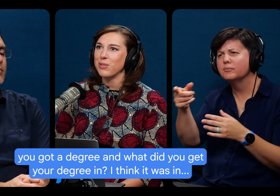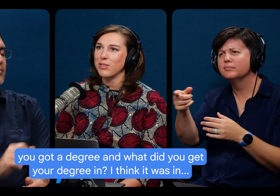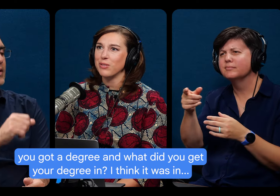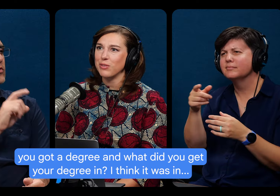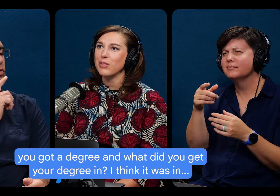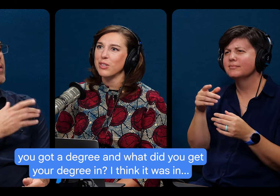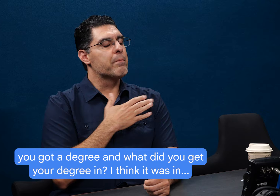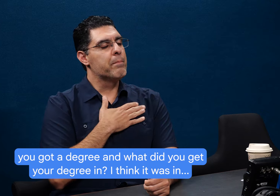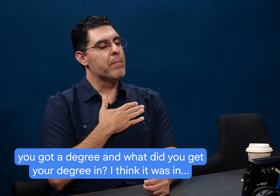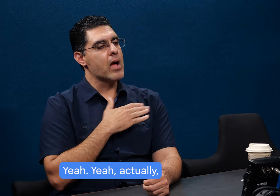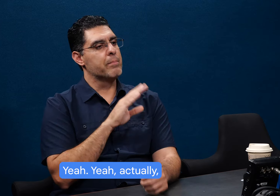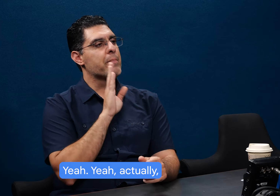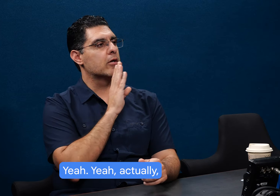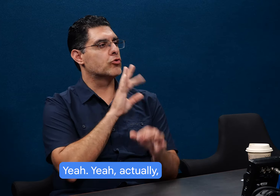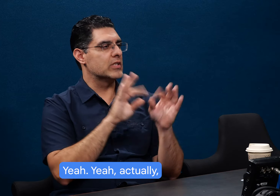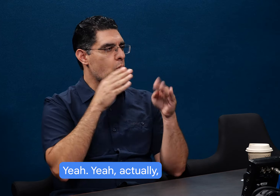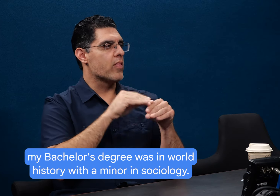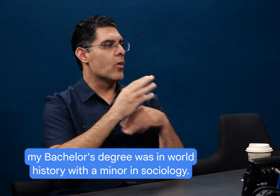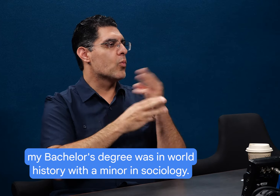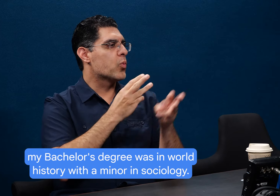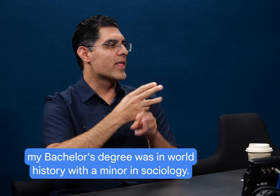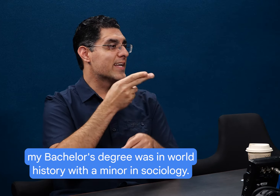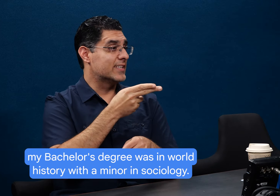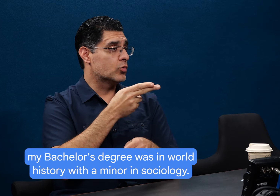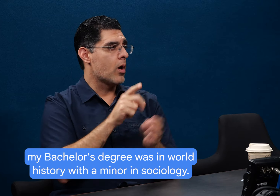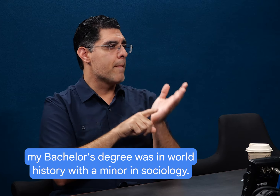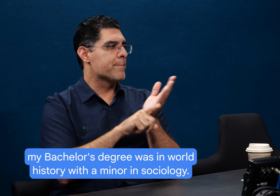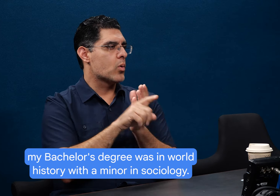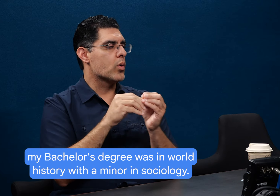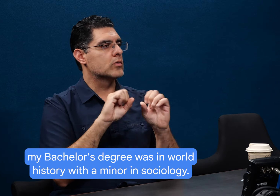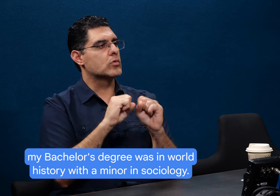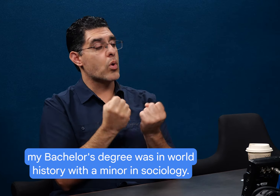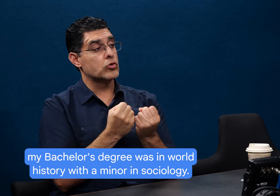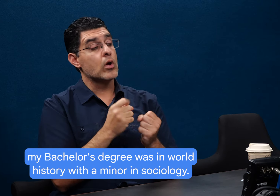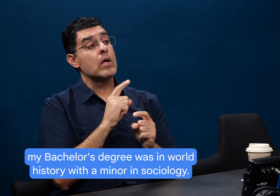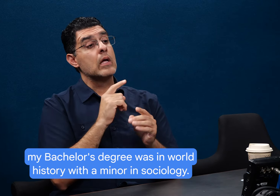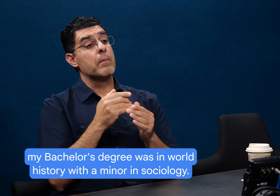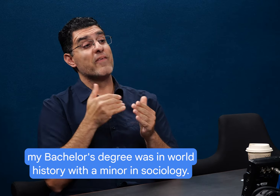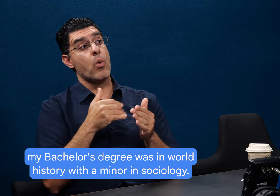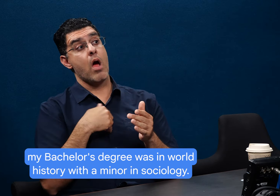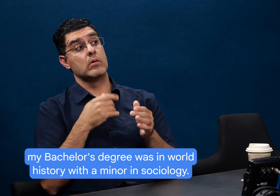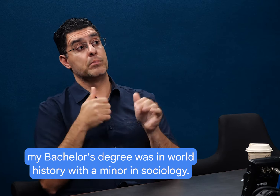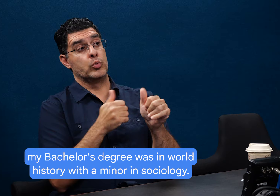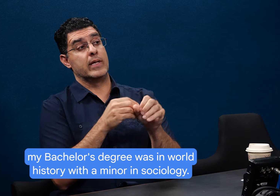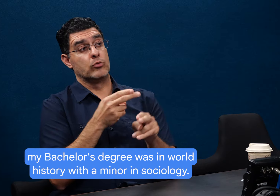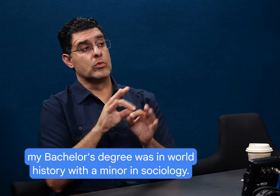I think it was in... Actually, my bachelor's degree was in world history with a minor in sociology.